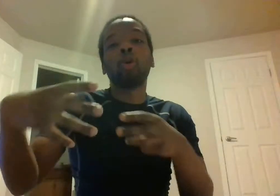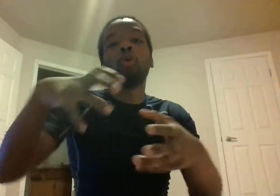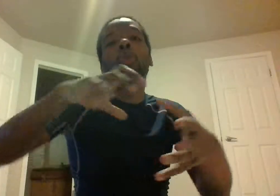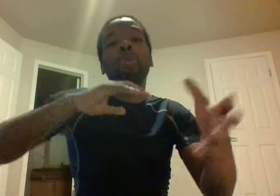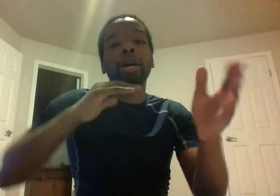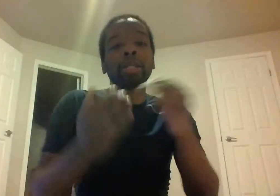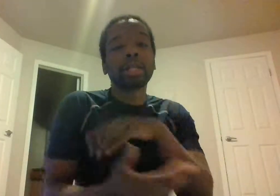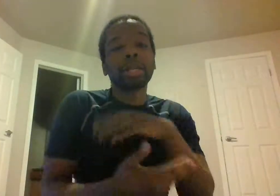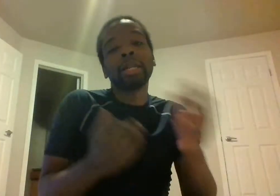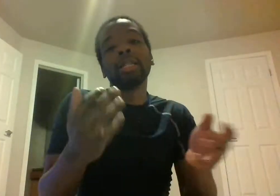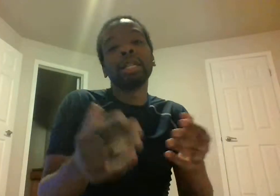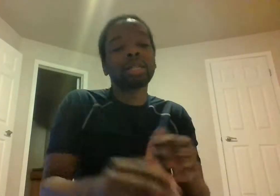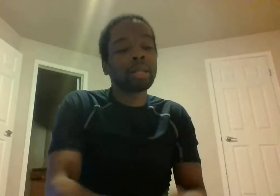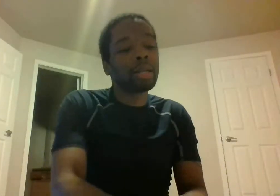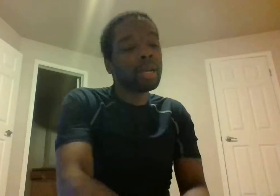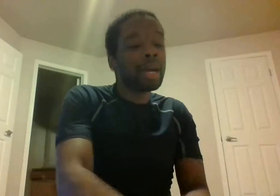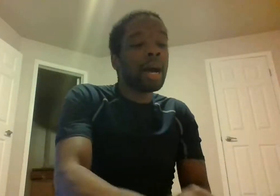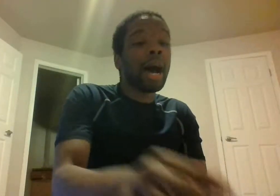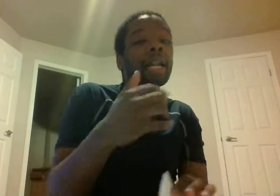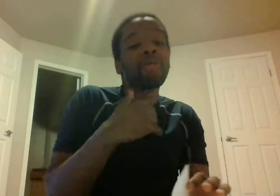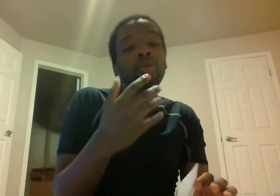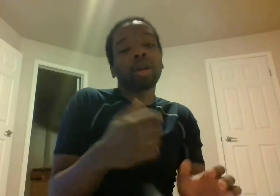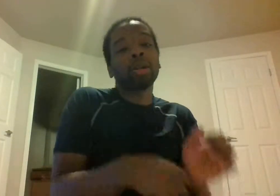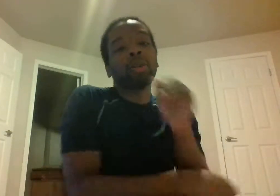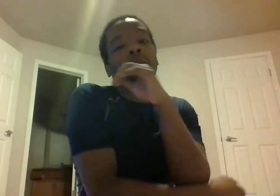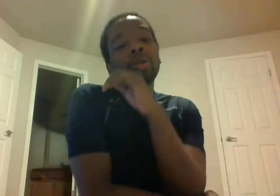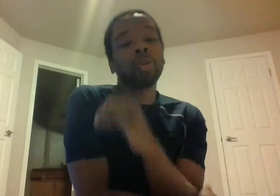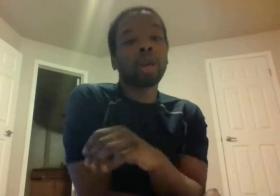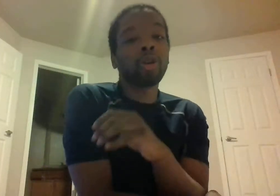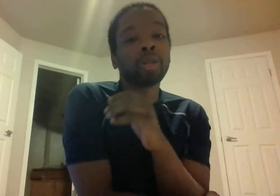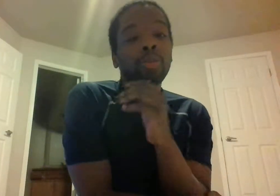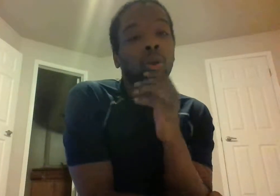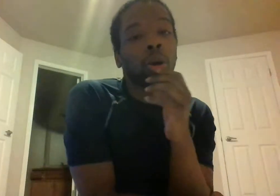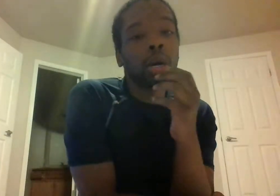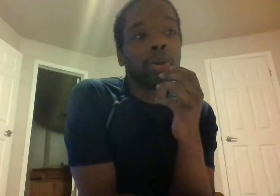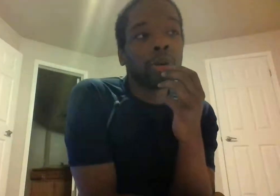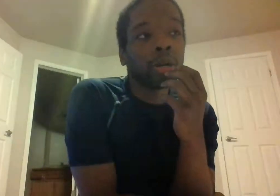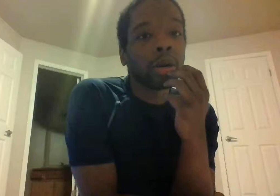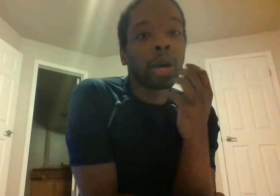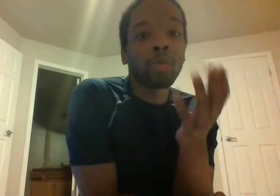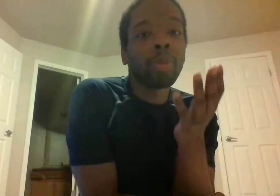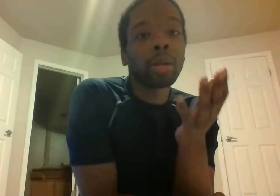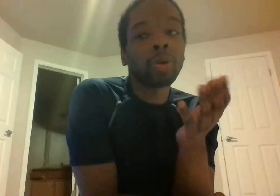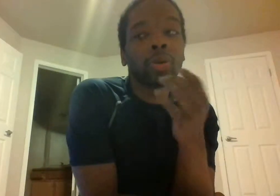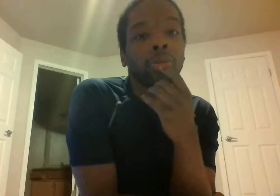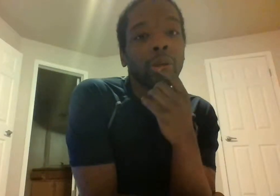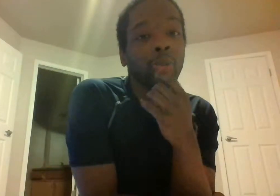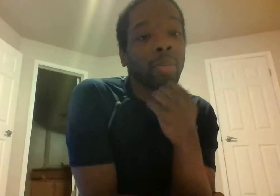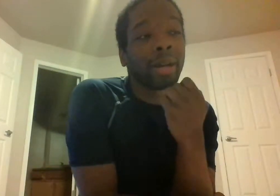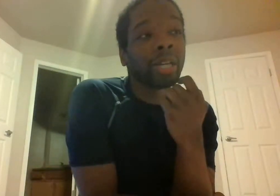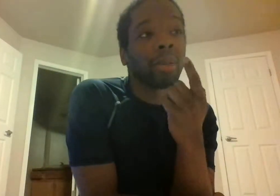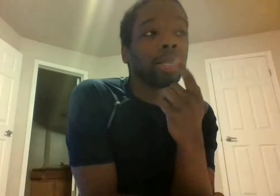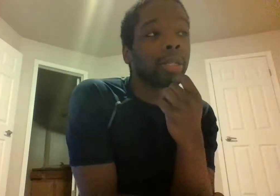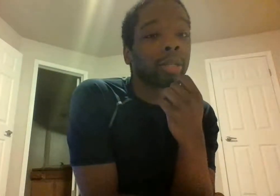whole process can get adjusted i never worked in lagoon in new york it was more of a aerobic lagoon make my job easier